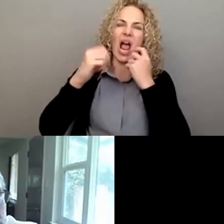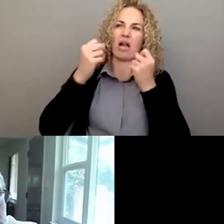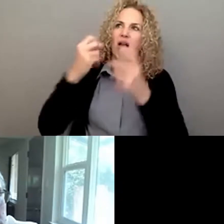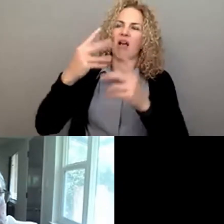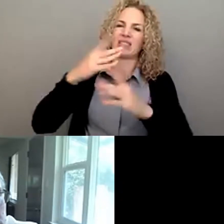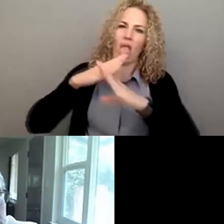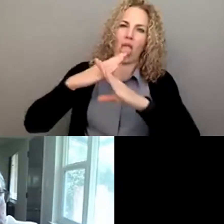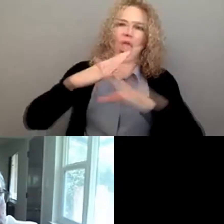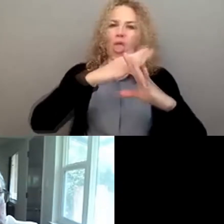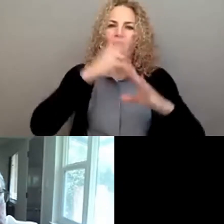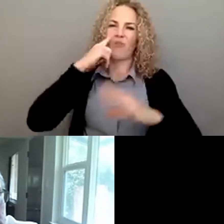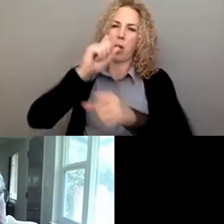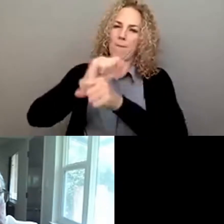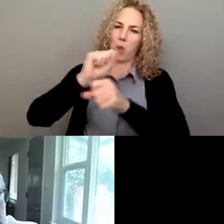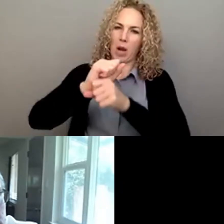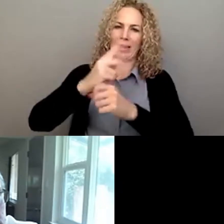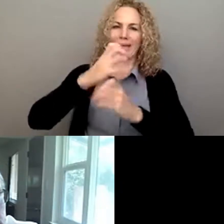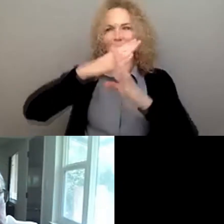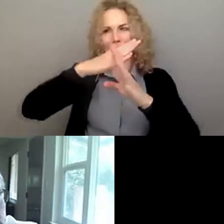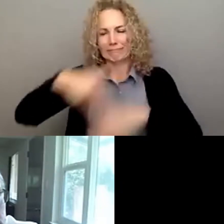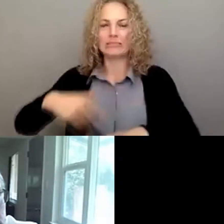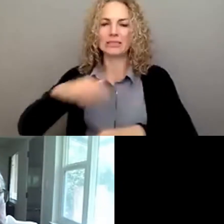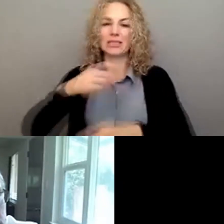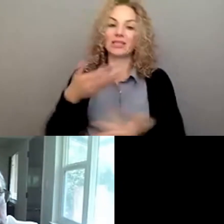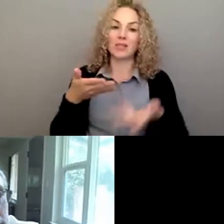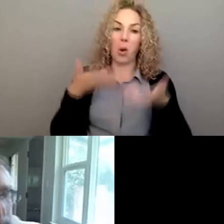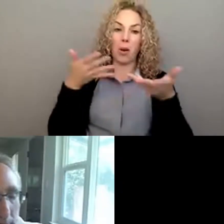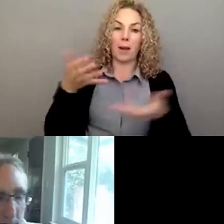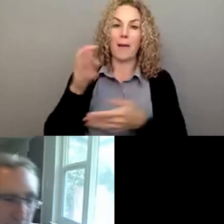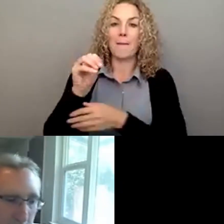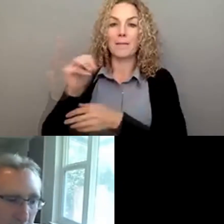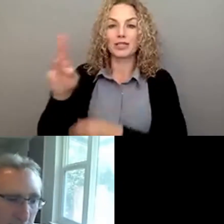Mr. Imparato, the floor is yours, sir.